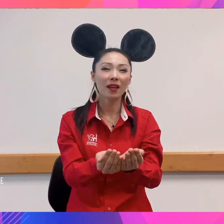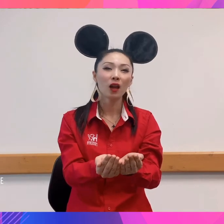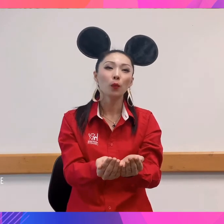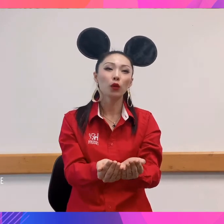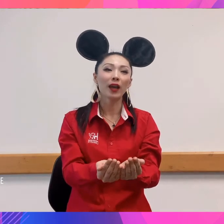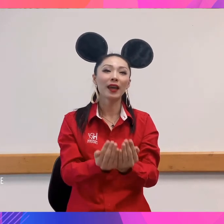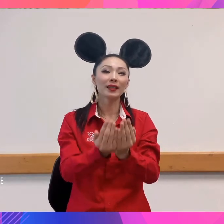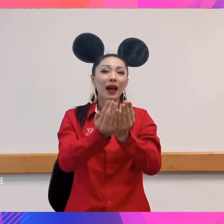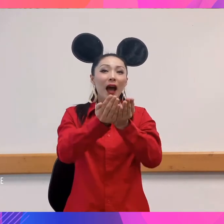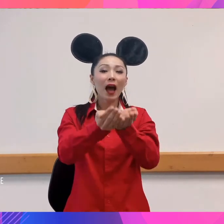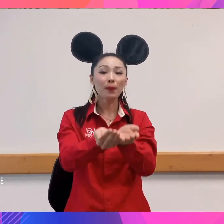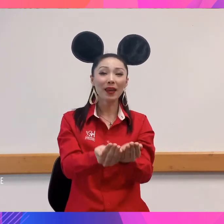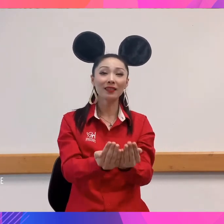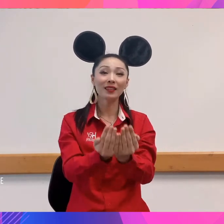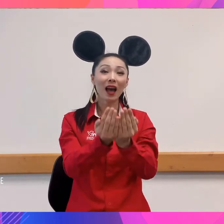move your hands up and down.